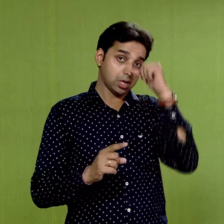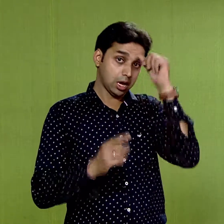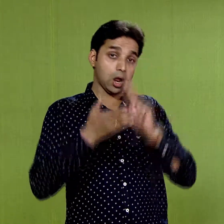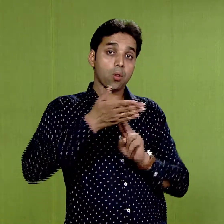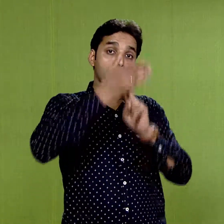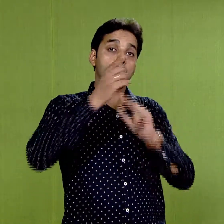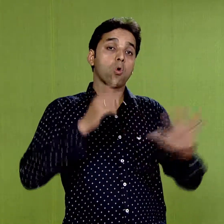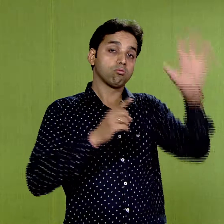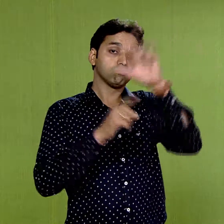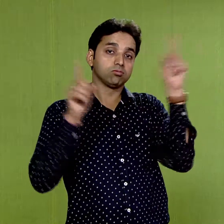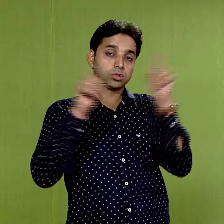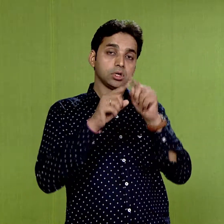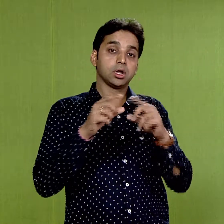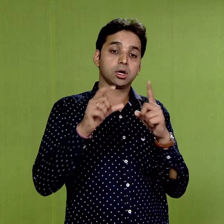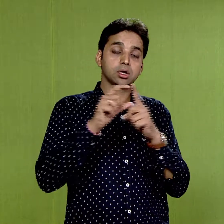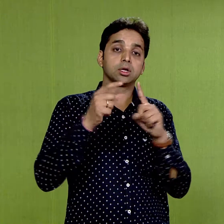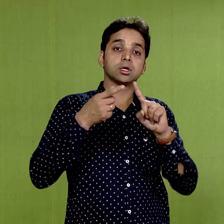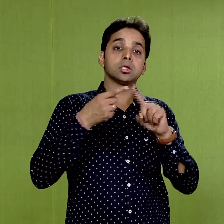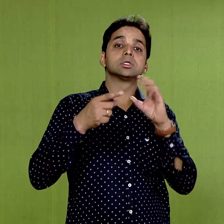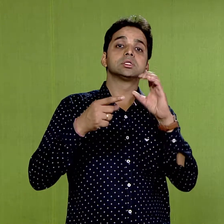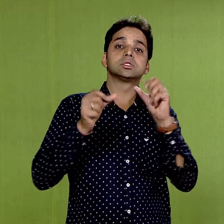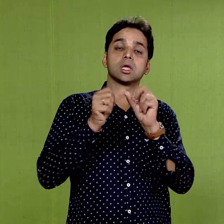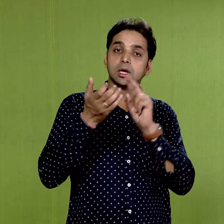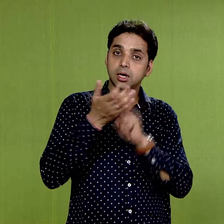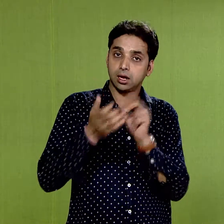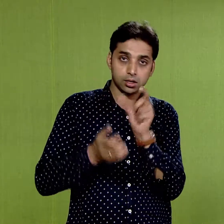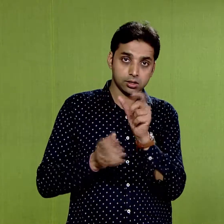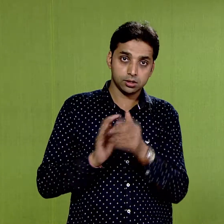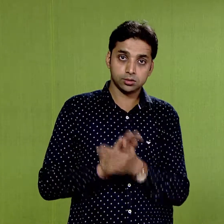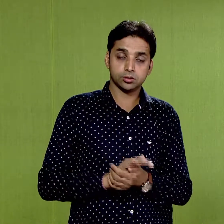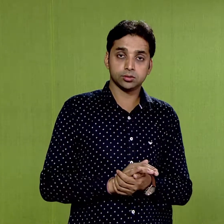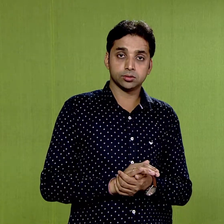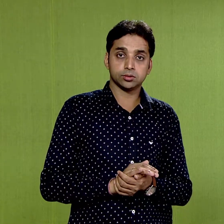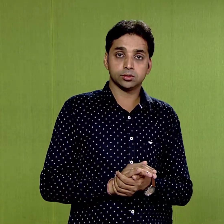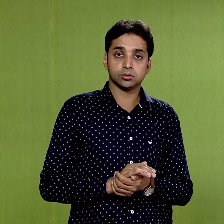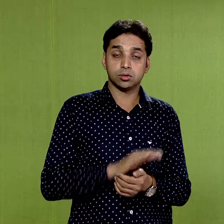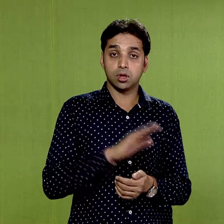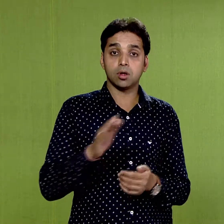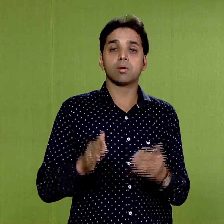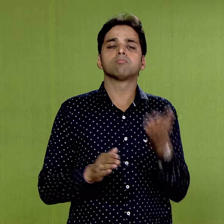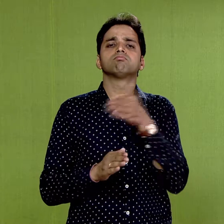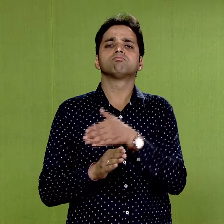at its best.